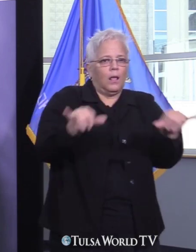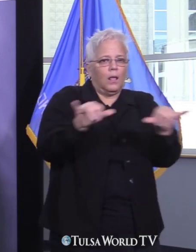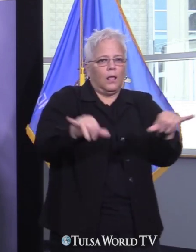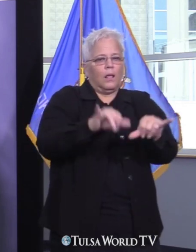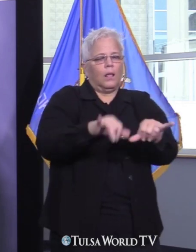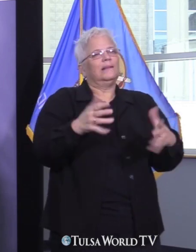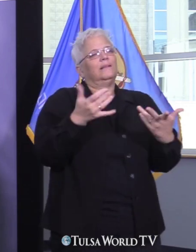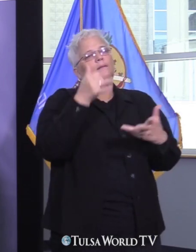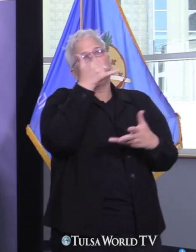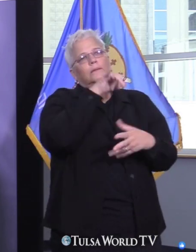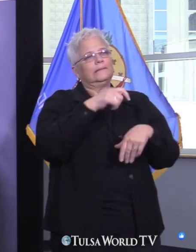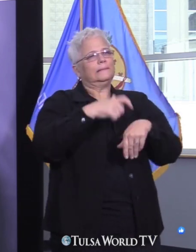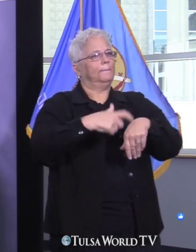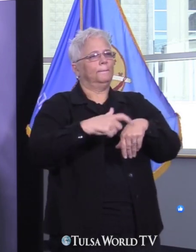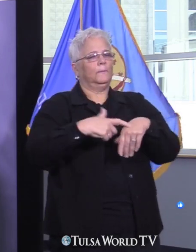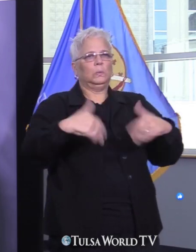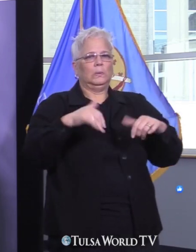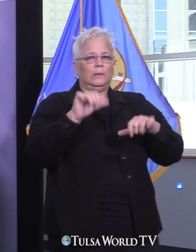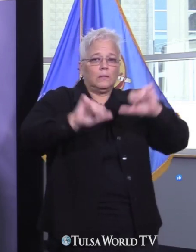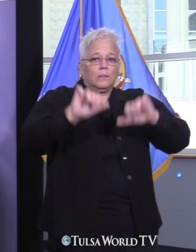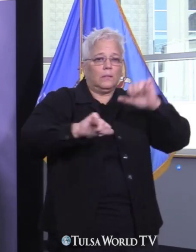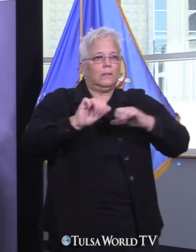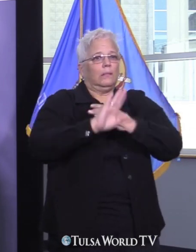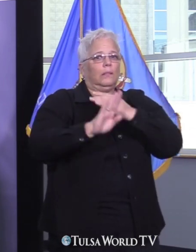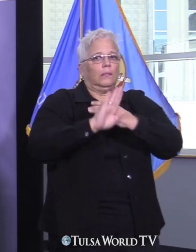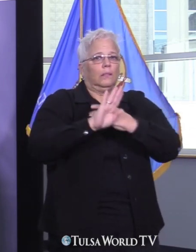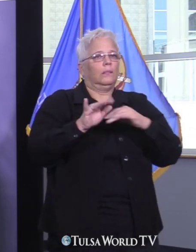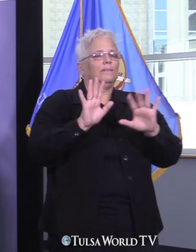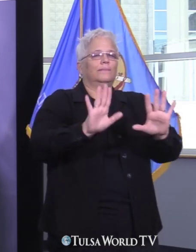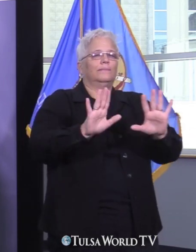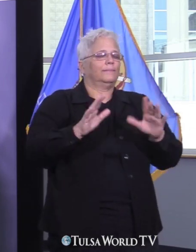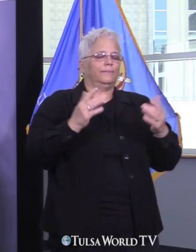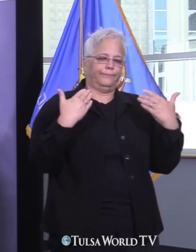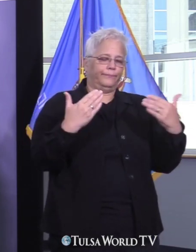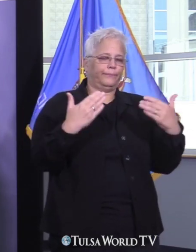ask Tulsans to self-regulate when it comes to utilization of playgrounds and courts.